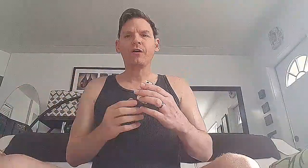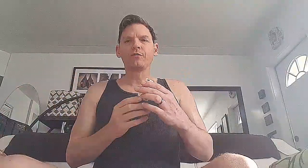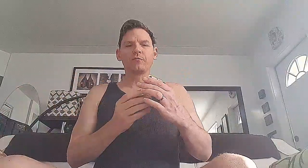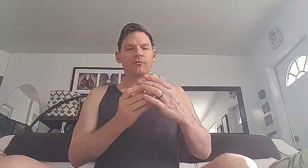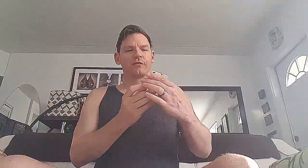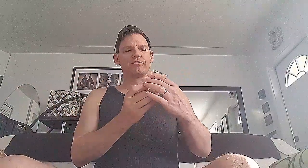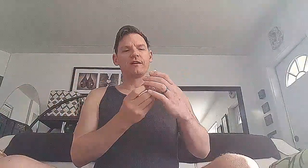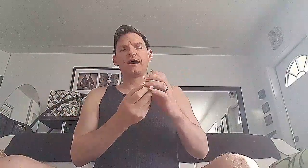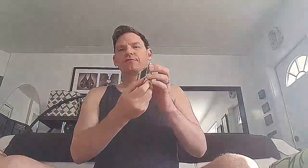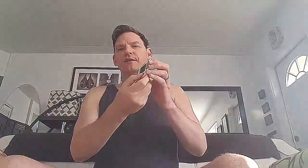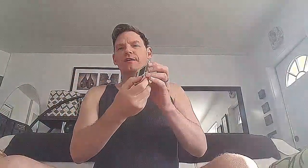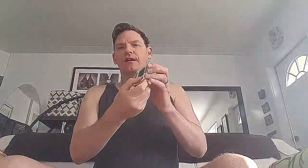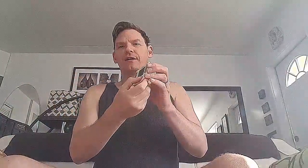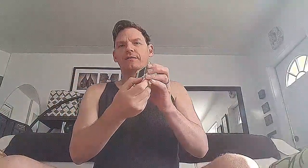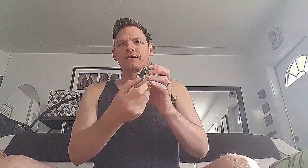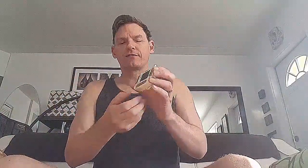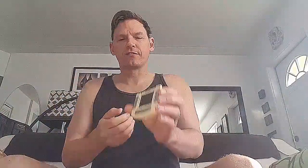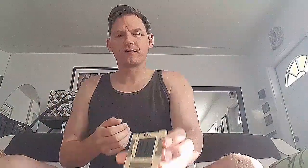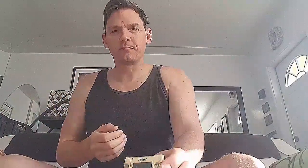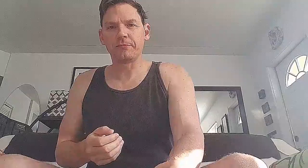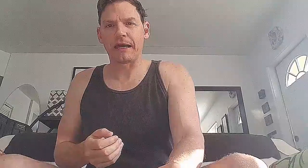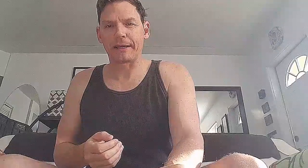Always important to stay hydrated. All right, let's go to the speed bag.